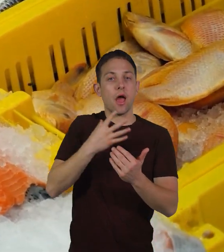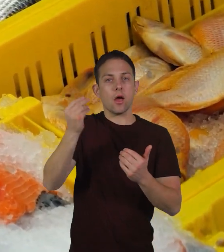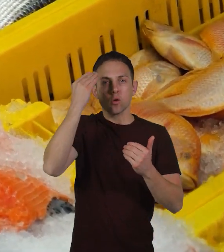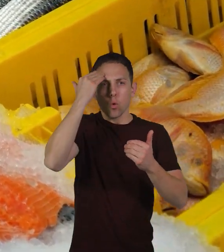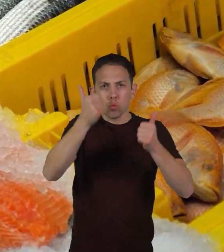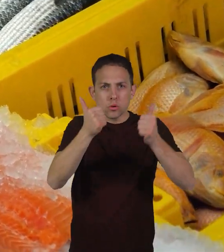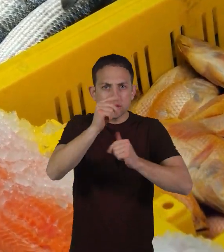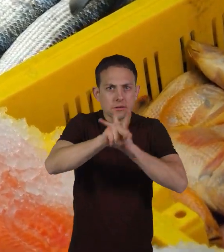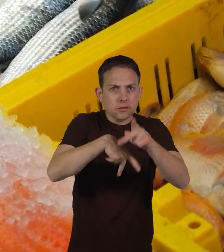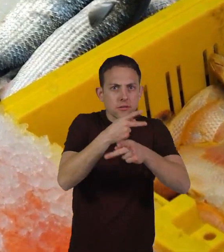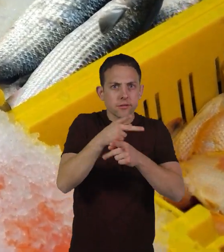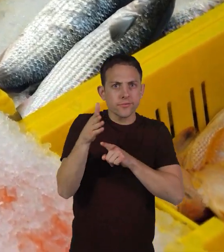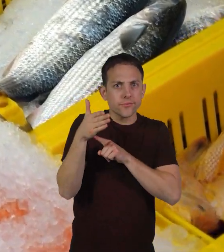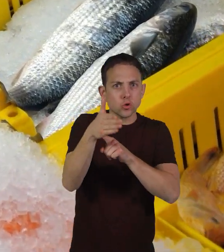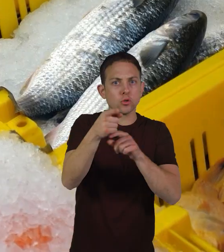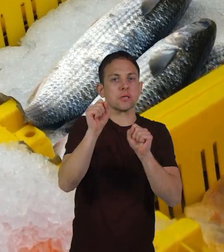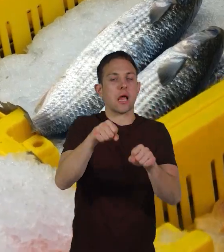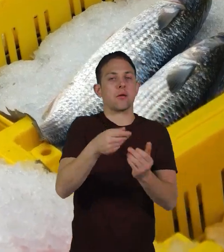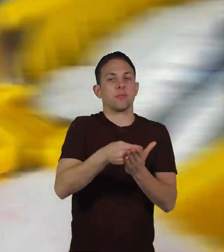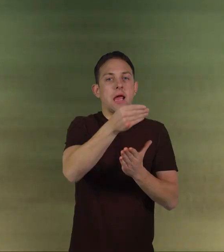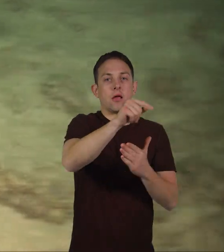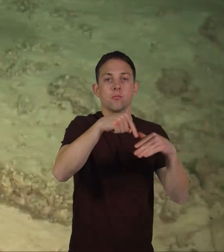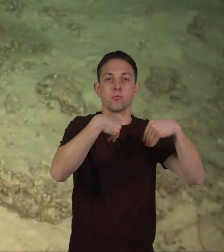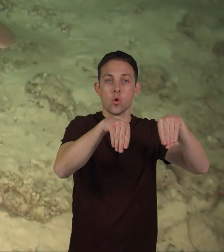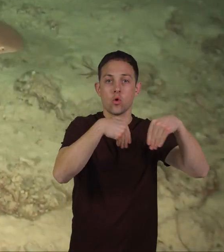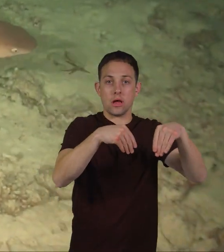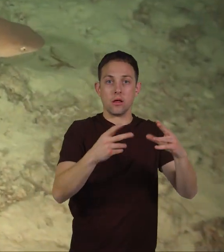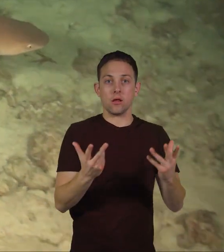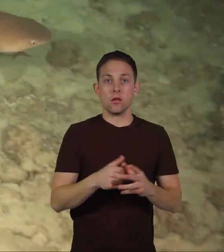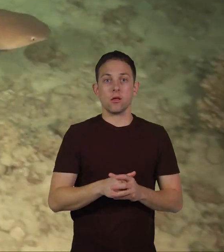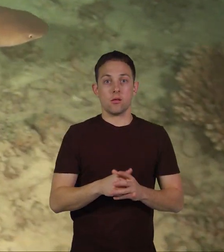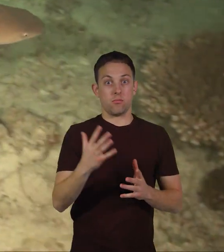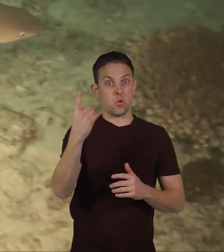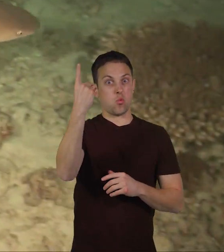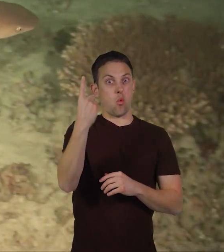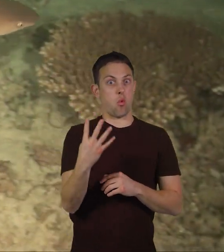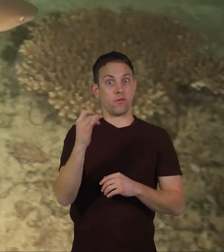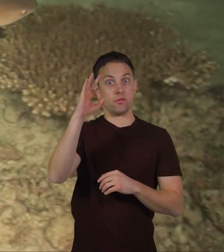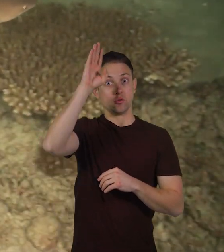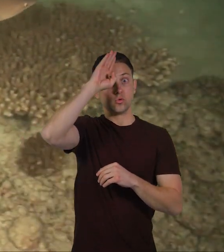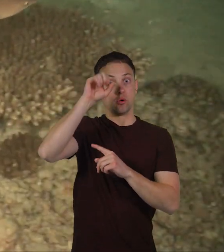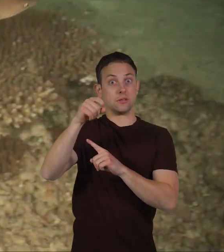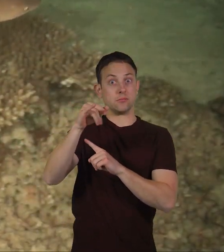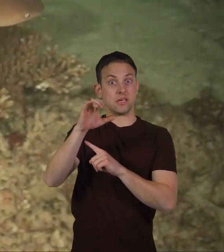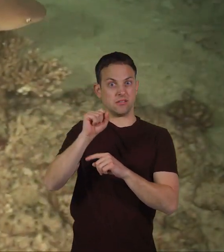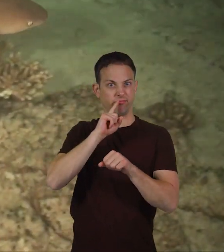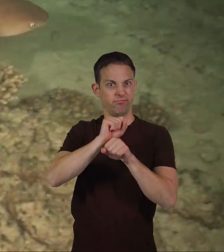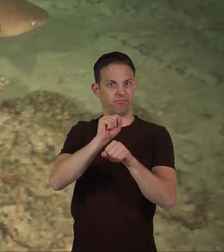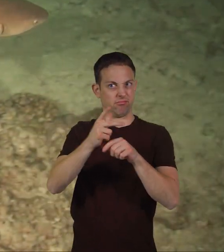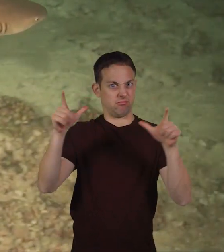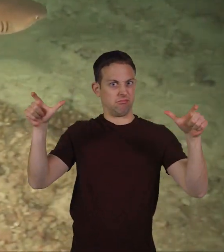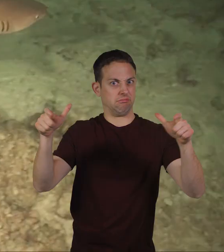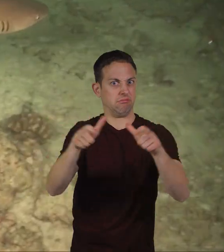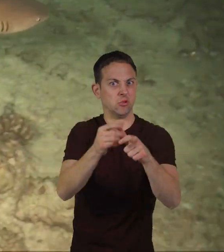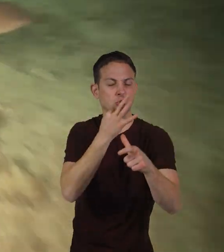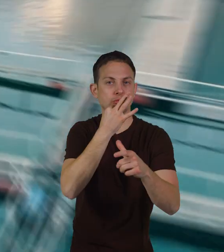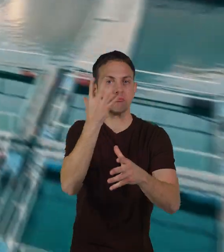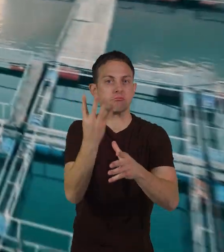fish species you purchase at the market. A quarter of the world's shark species are currently threatened with extinction, as